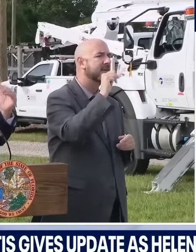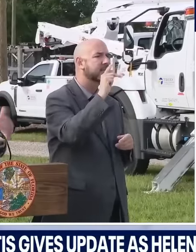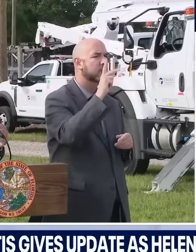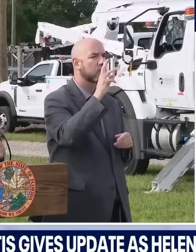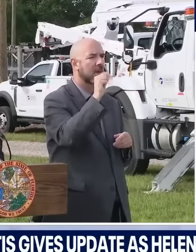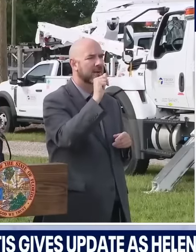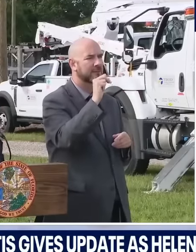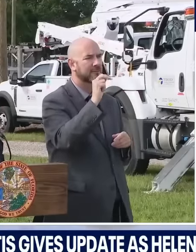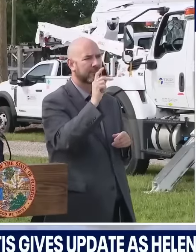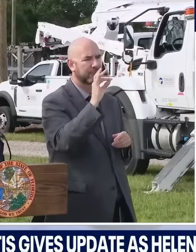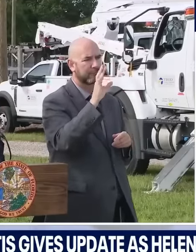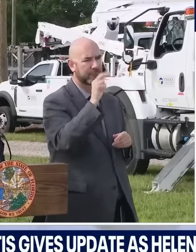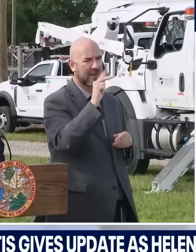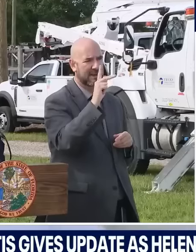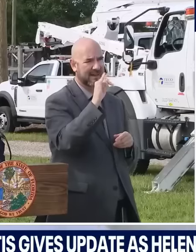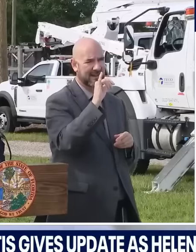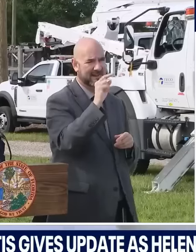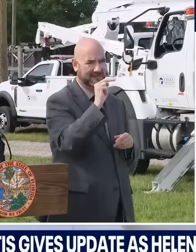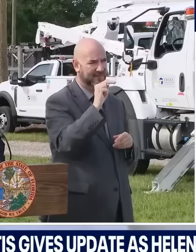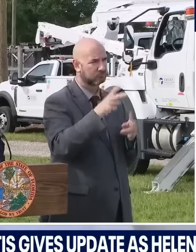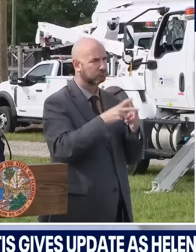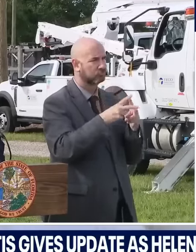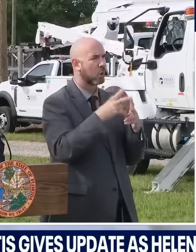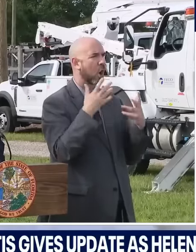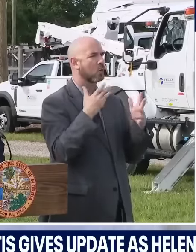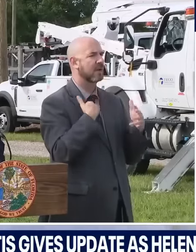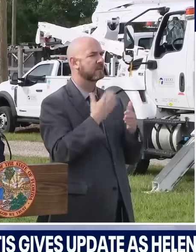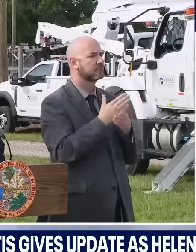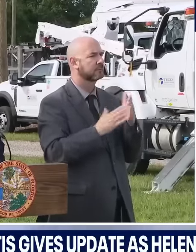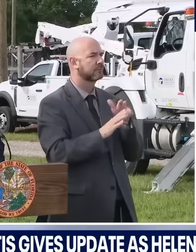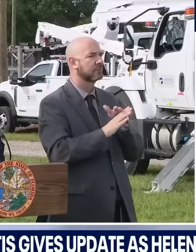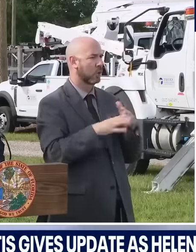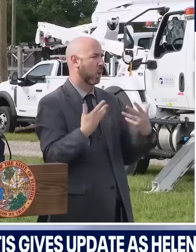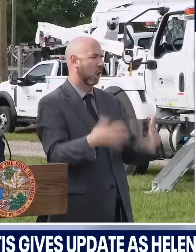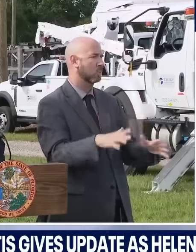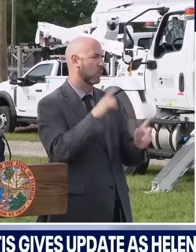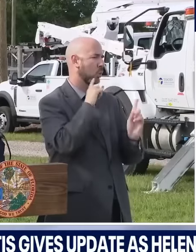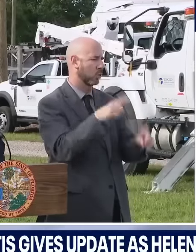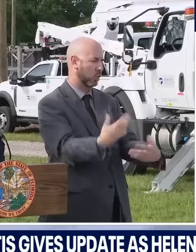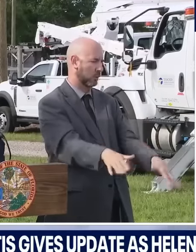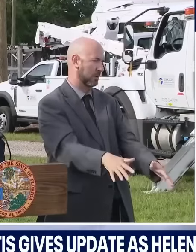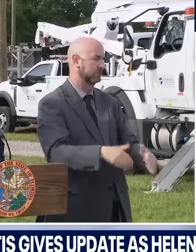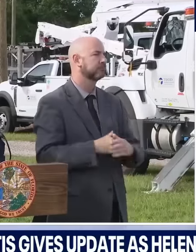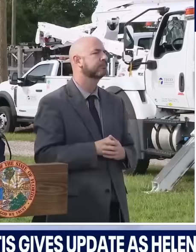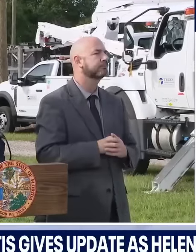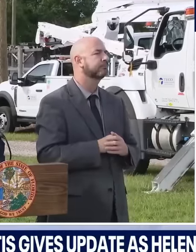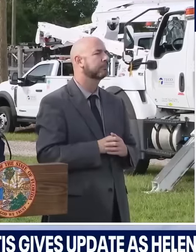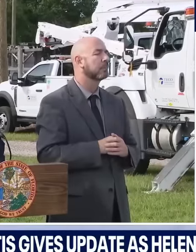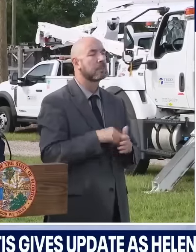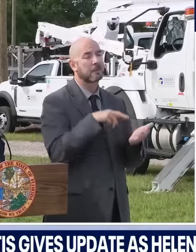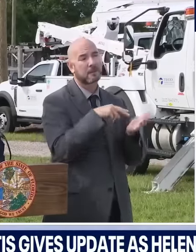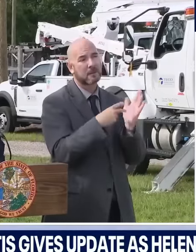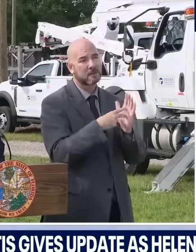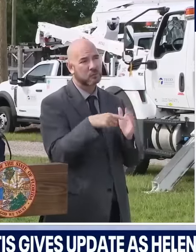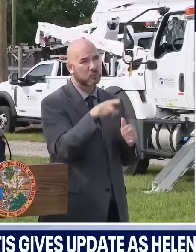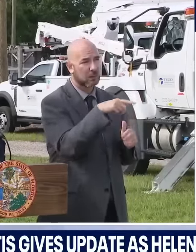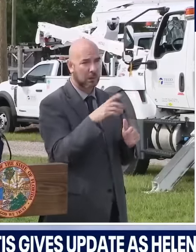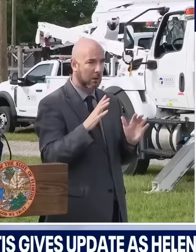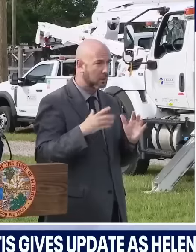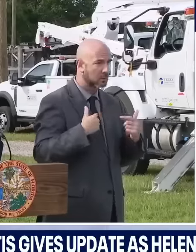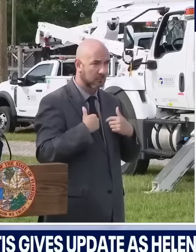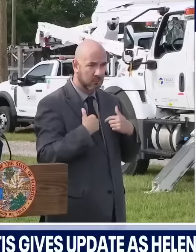All of that will be on the website. And again, you don't have to get in your car and drive 350 miles away.